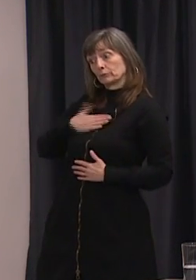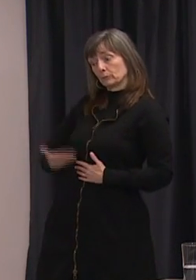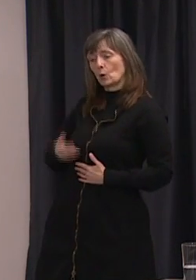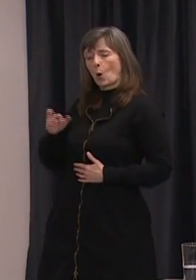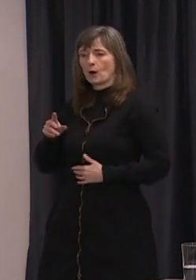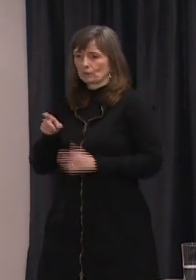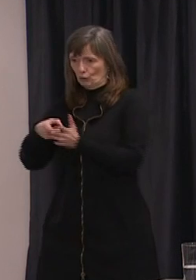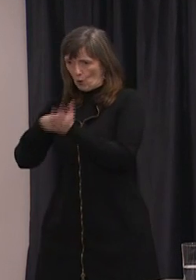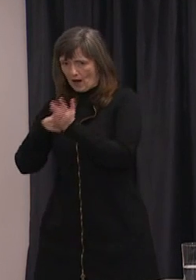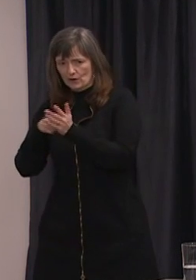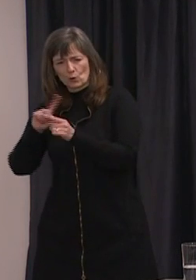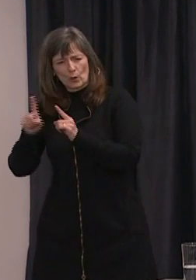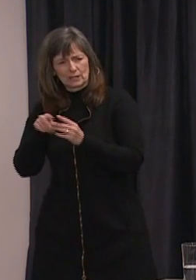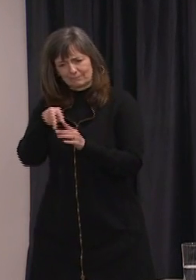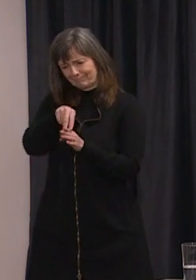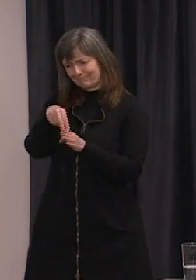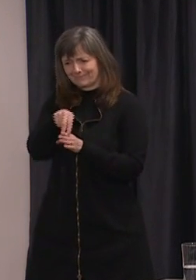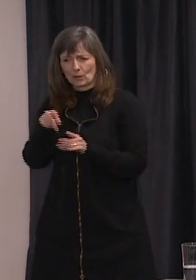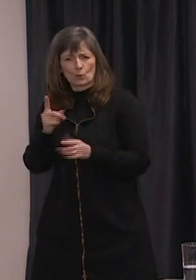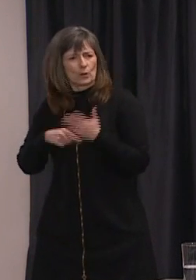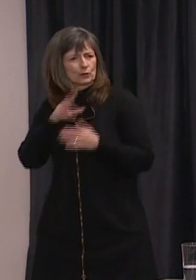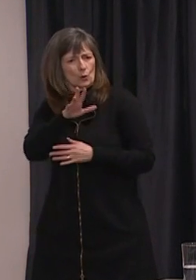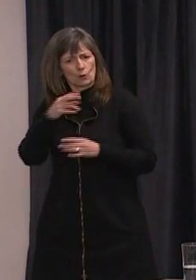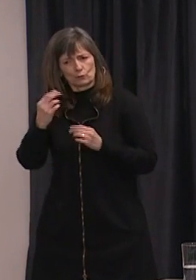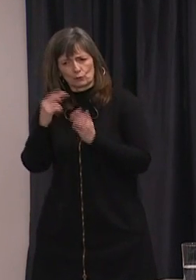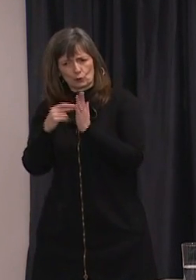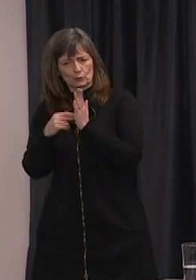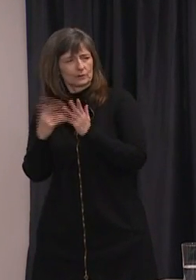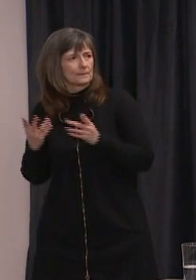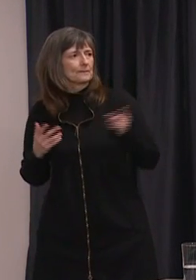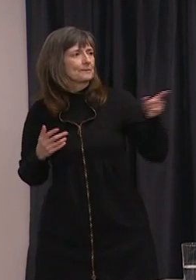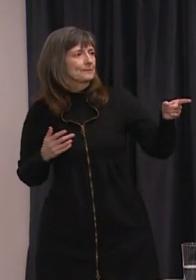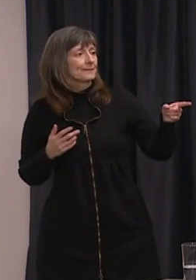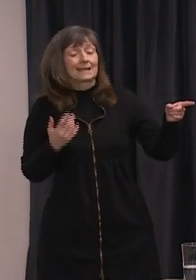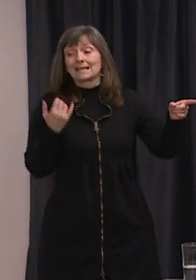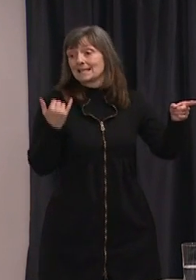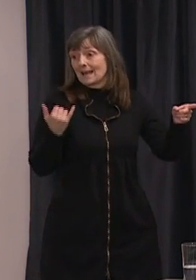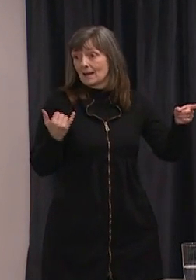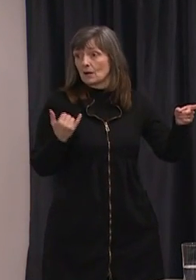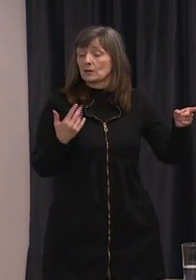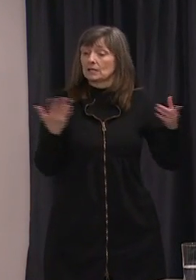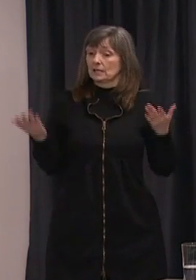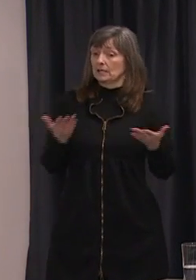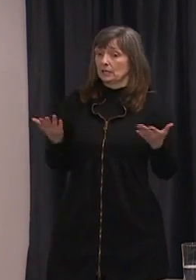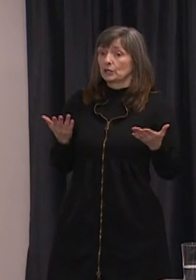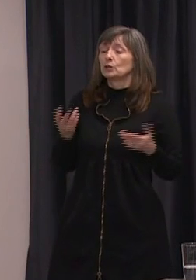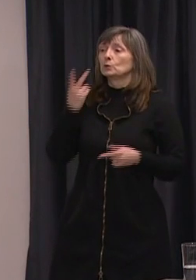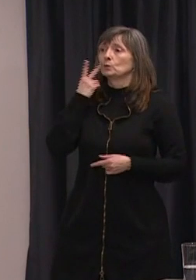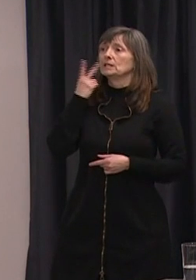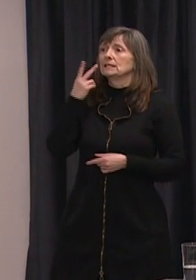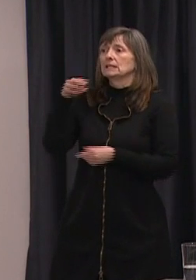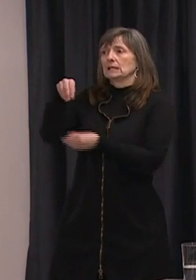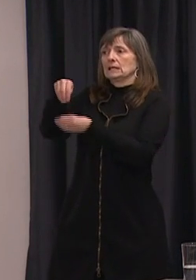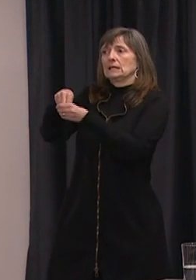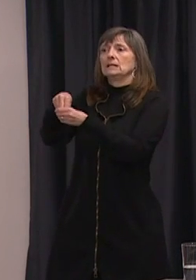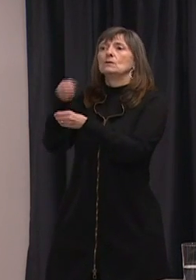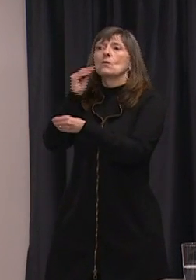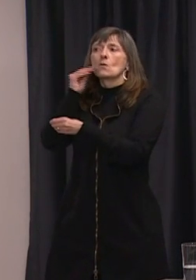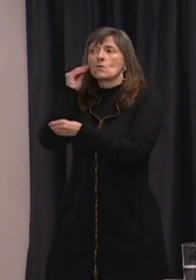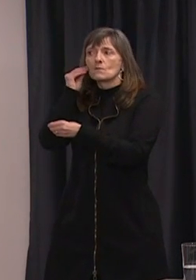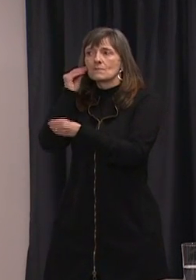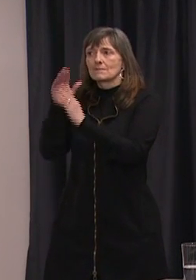So at the moment, what we see with our case here in particular, we've seen household contacts that have been